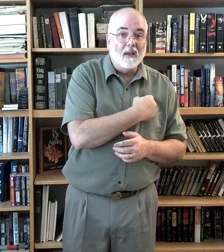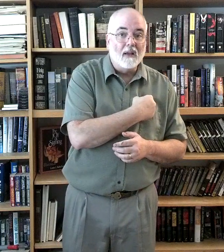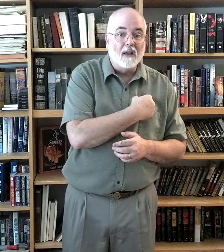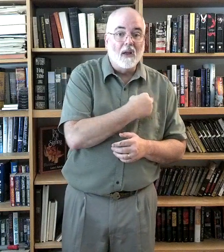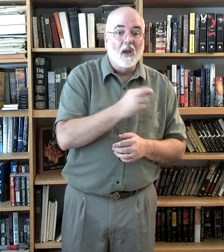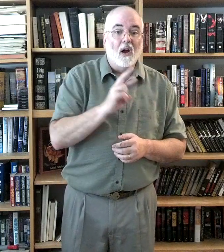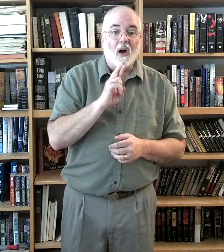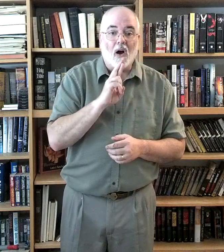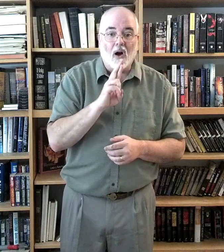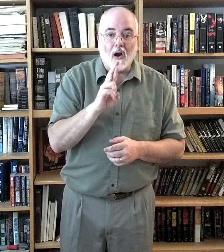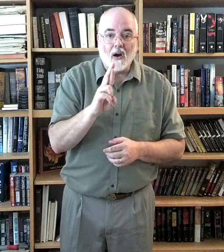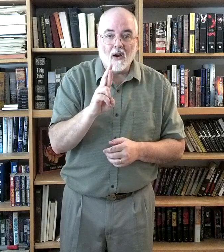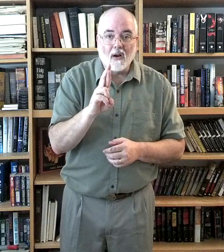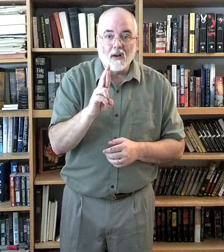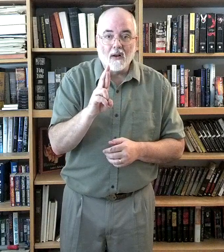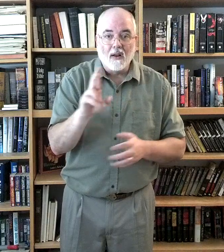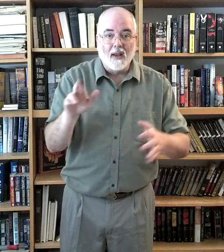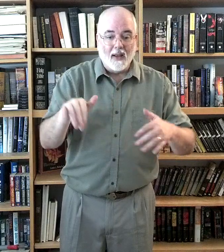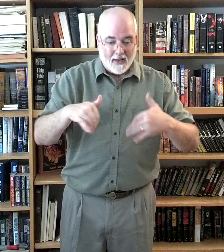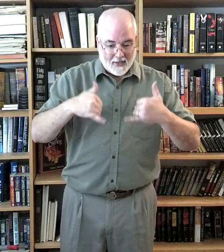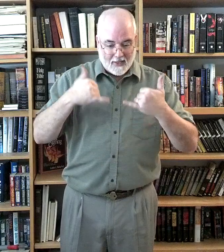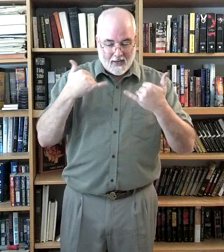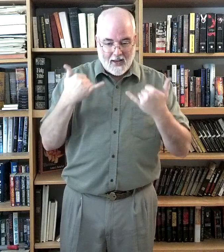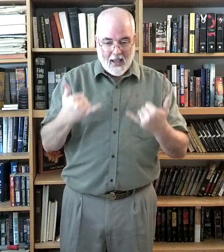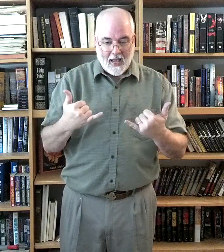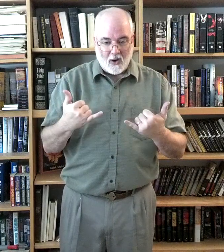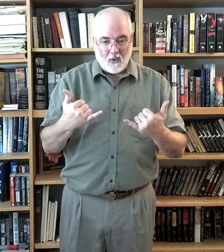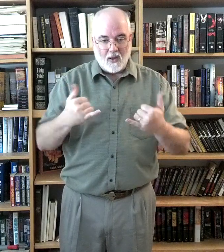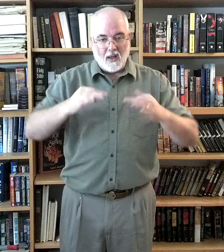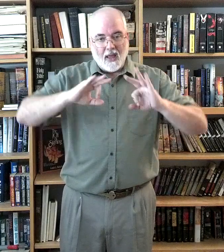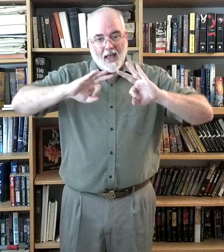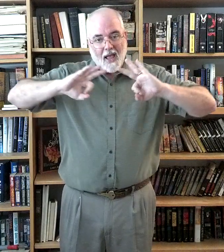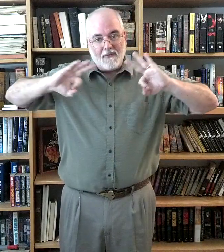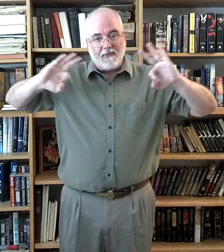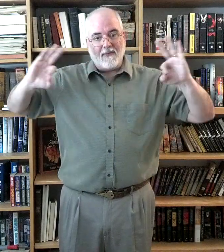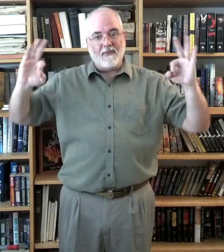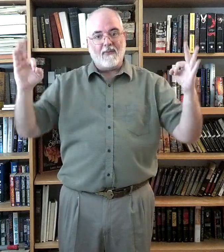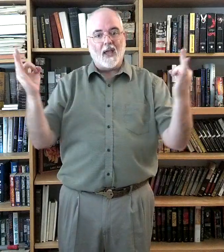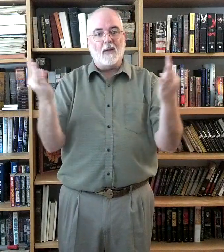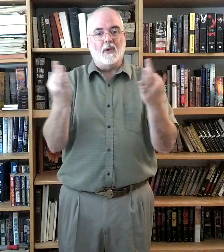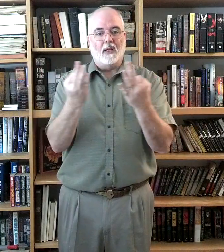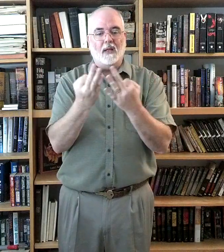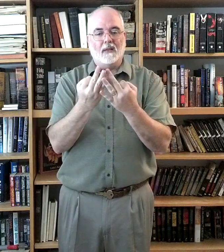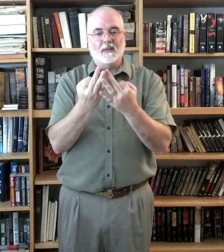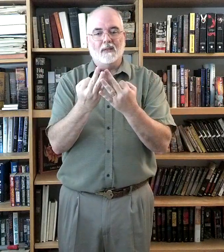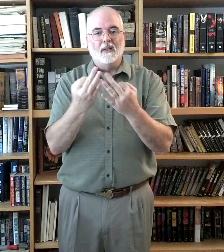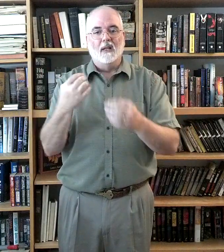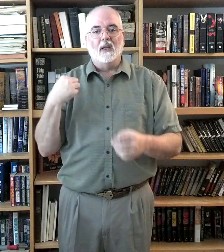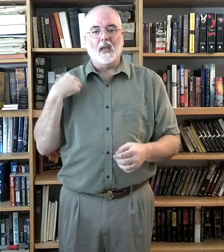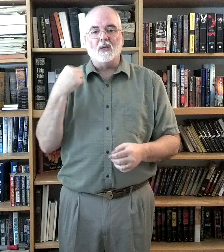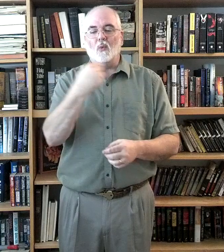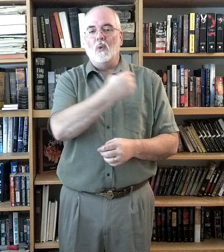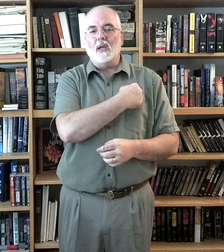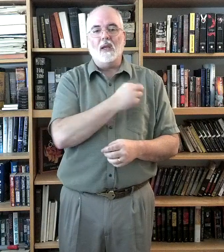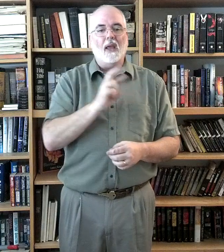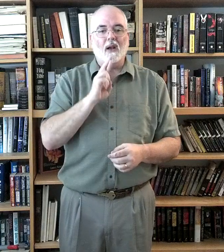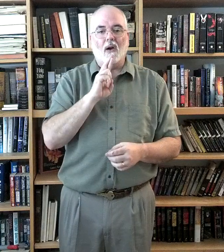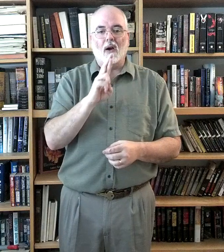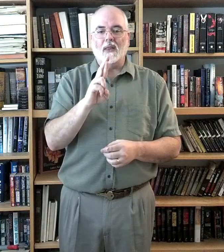We are now a family. Okay? We and are, I think